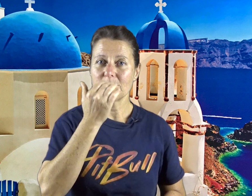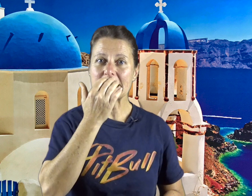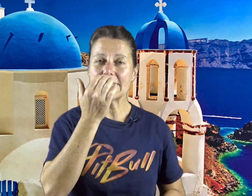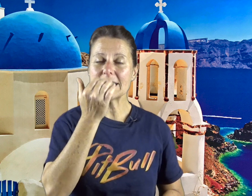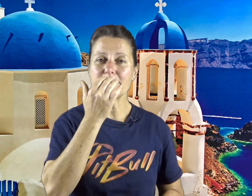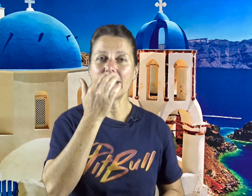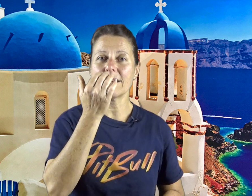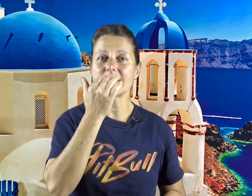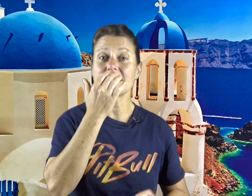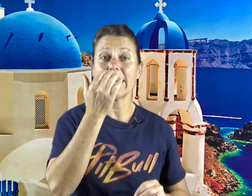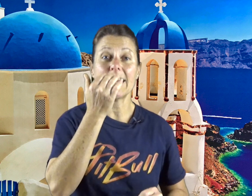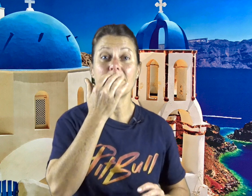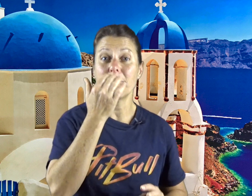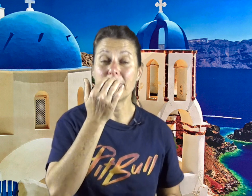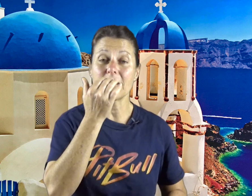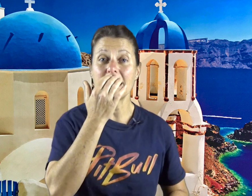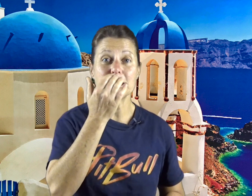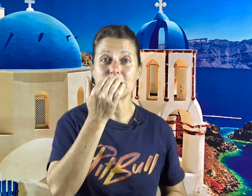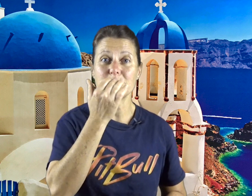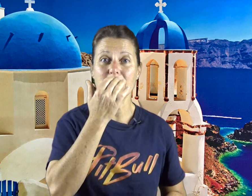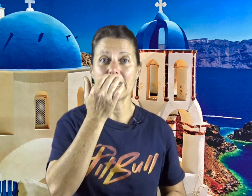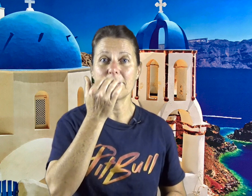releasing this money curse so I can have a better relationship with money.